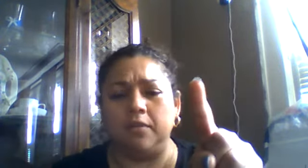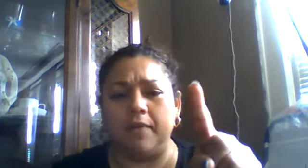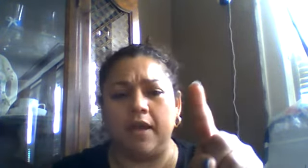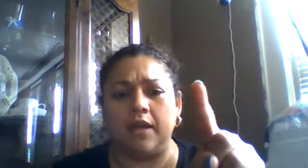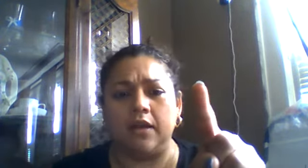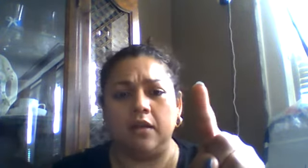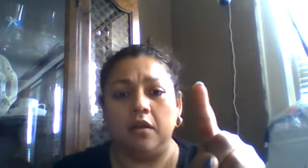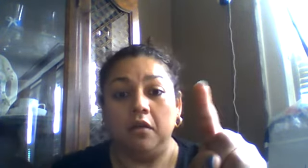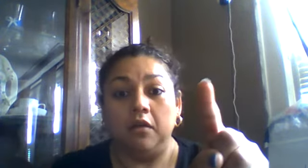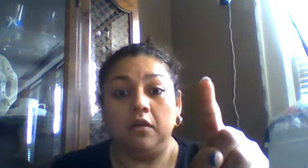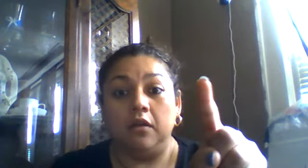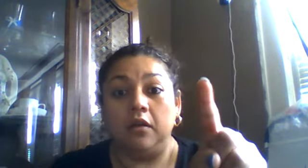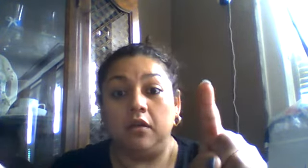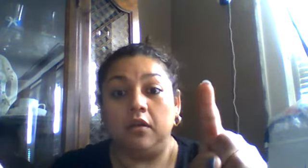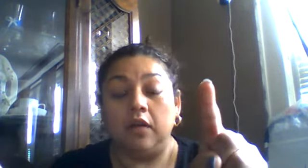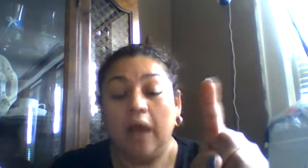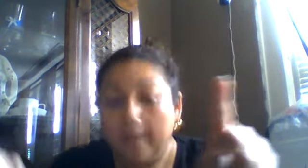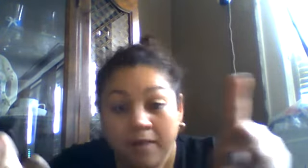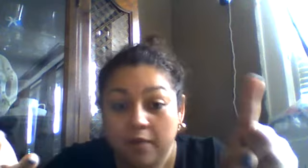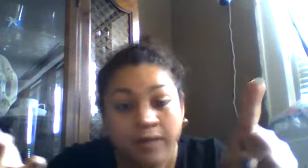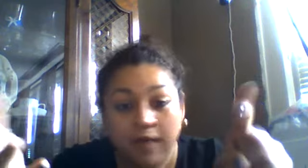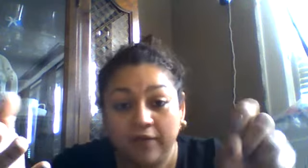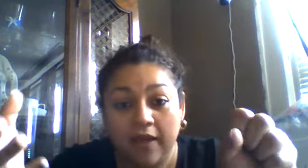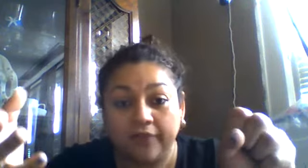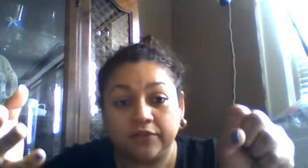the bed. How many we have left?